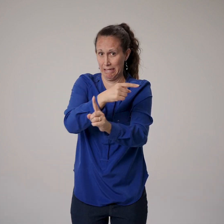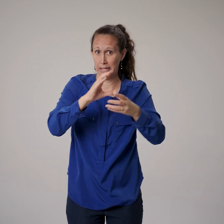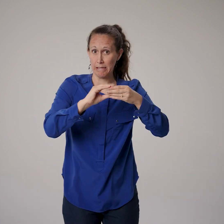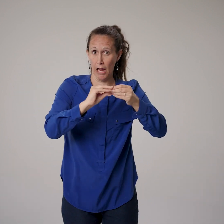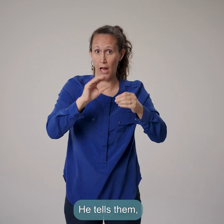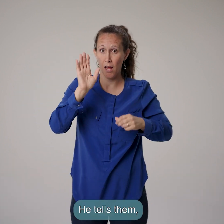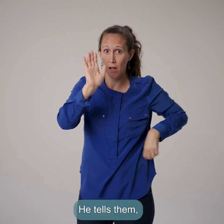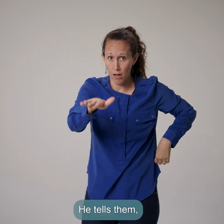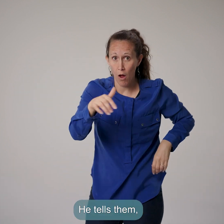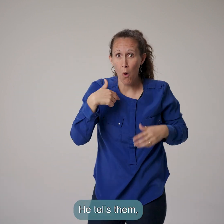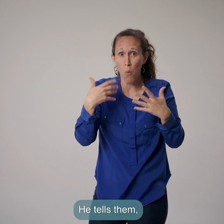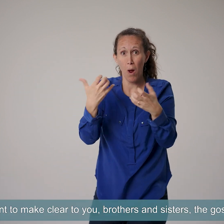He tells them,